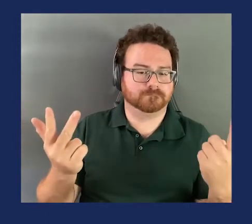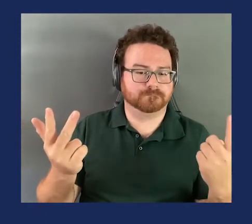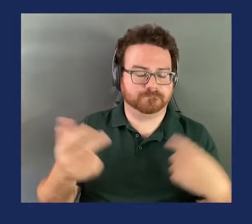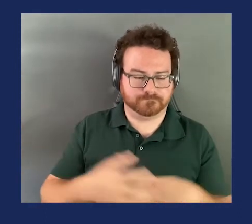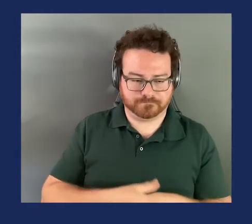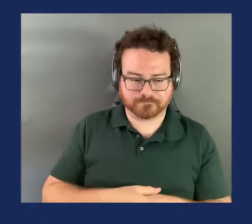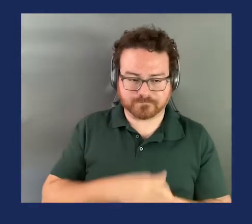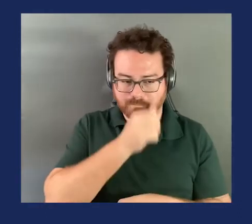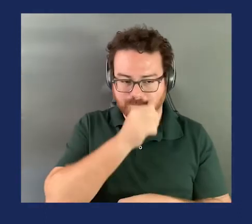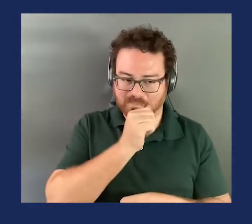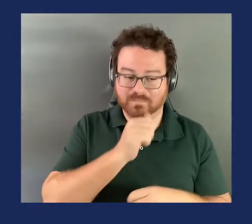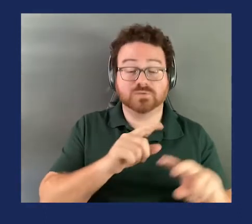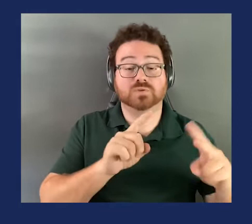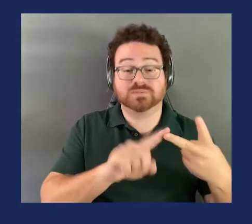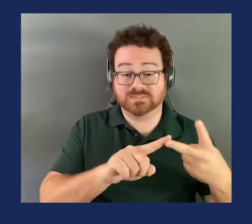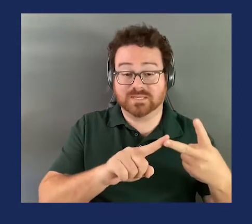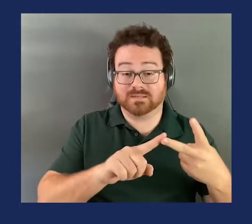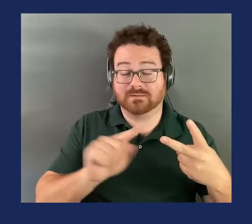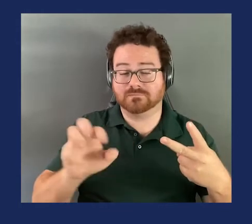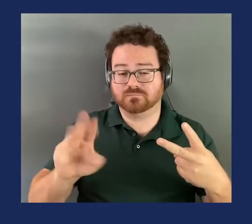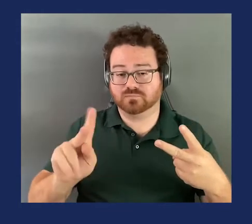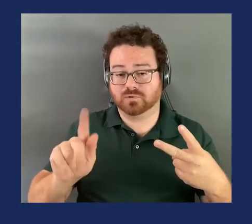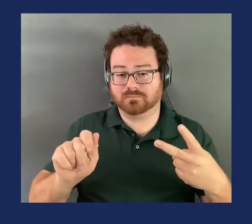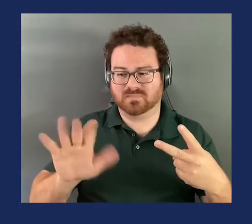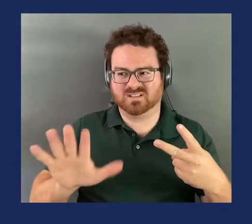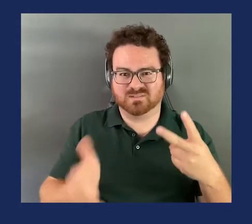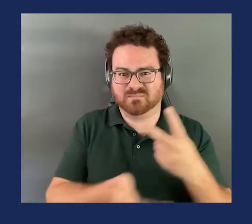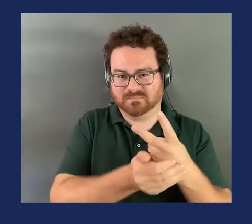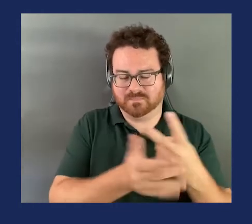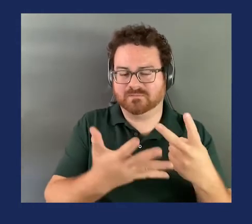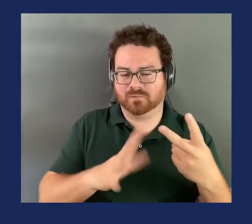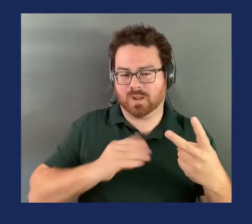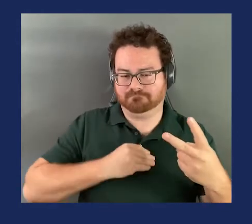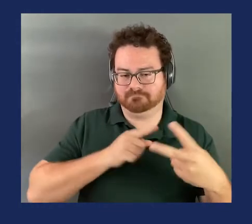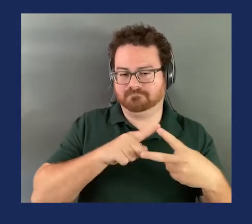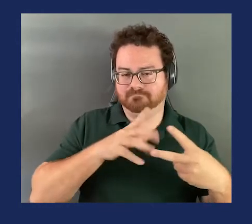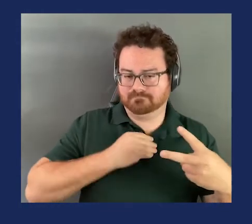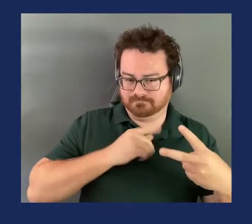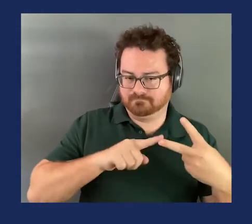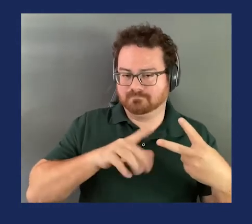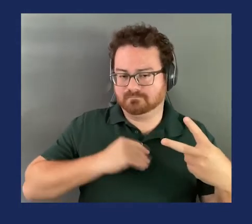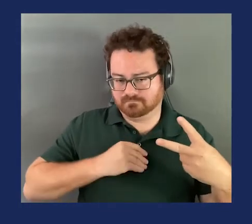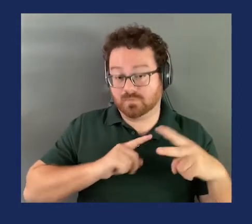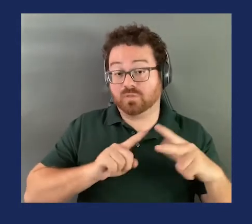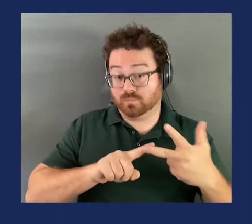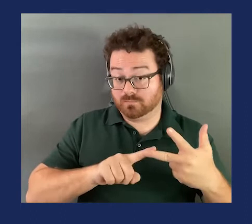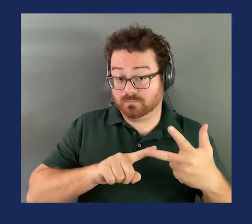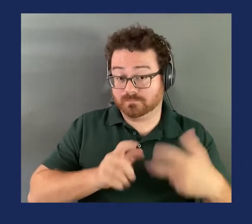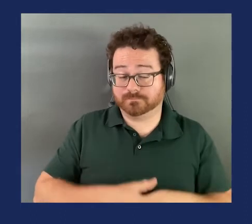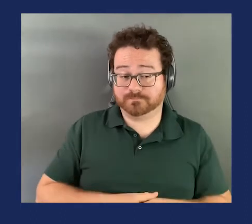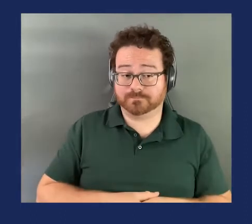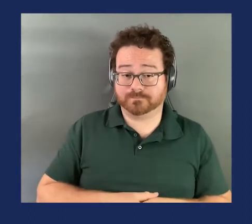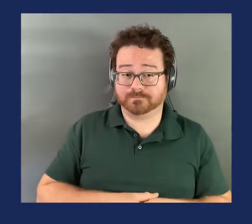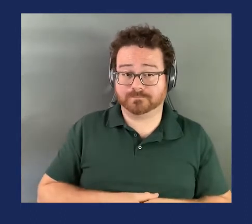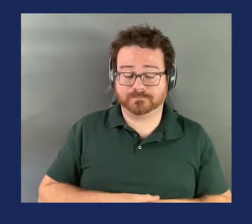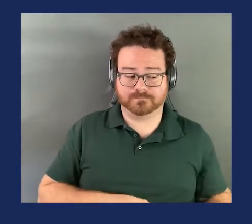the 2nd amendment of Commissioner Trumka is adopted. Do want go to your 3rd amendment, Commissioner?